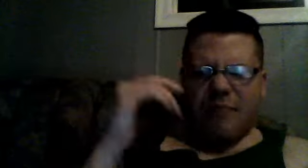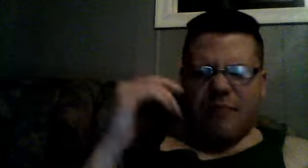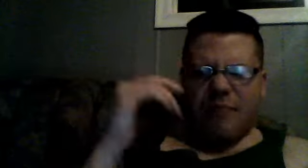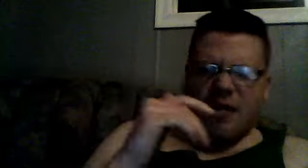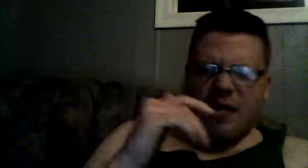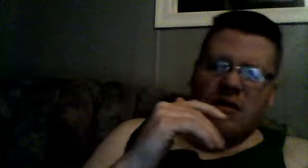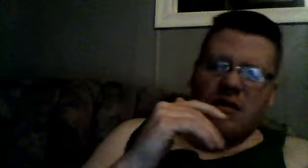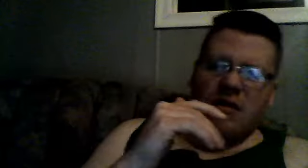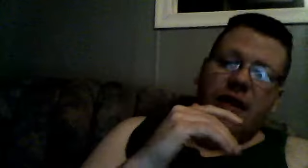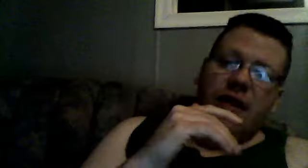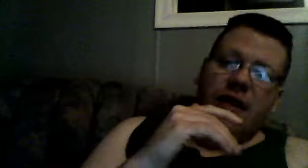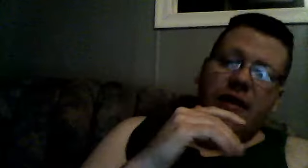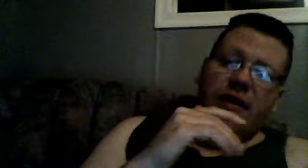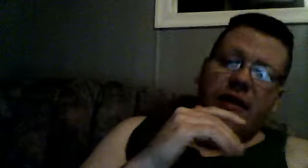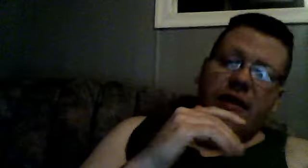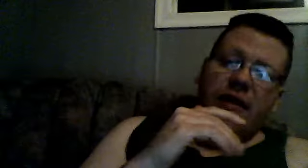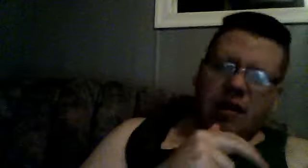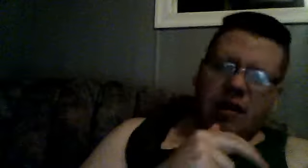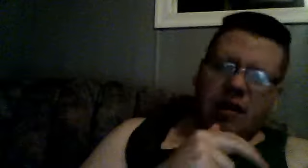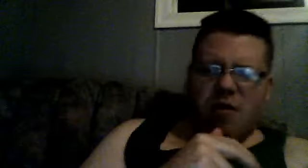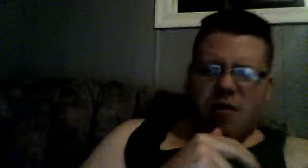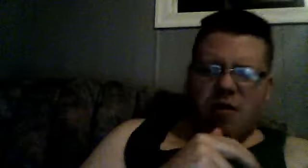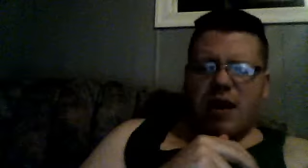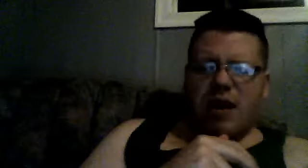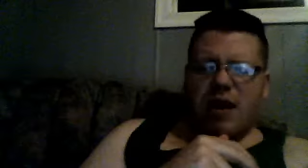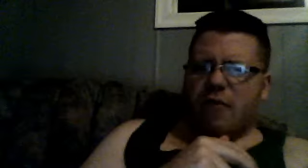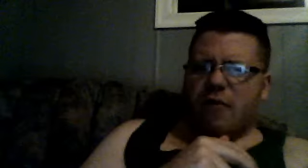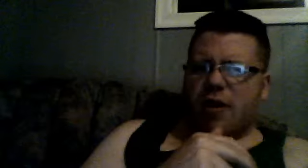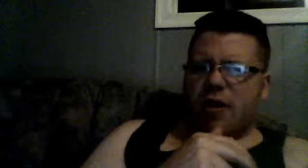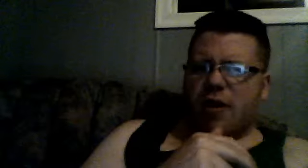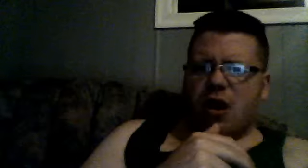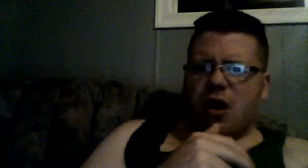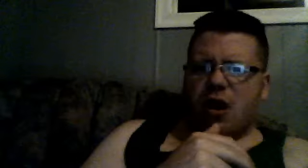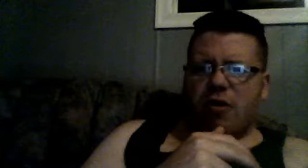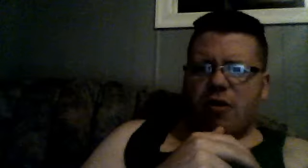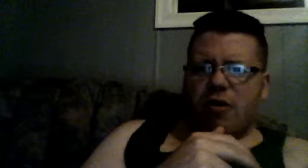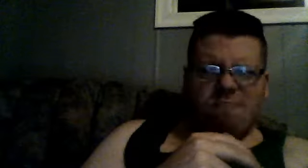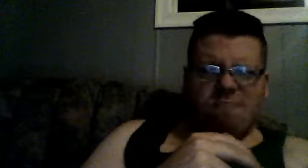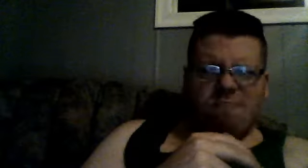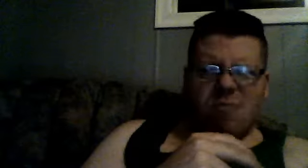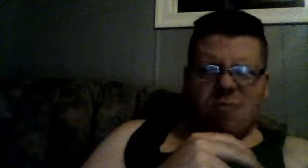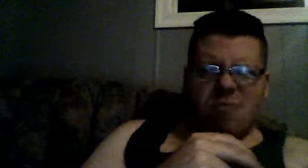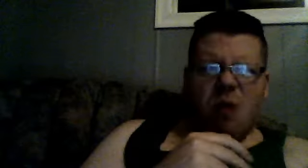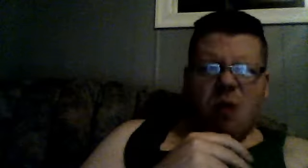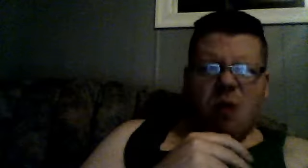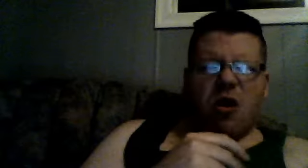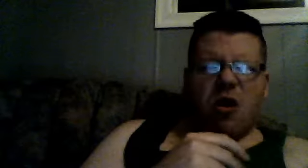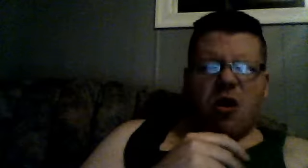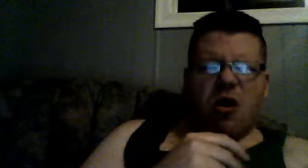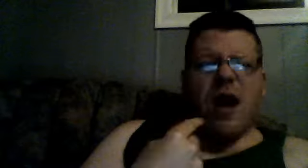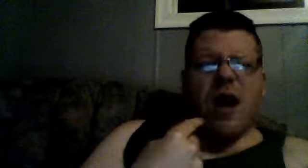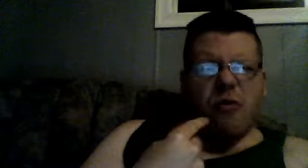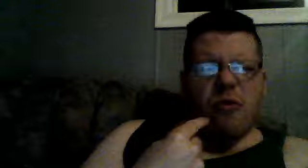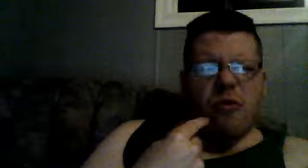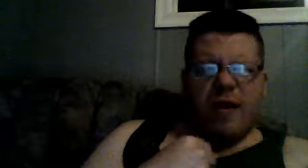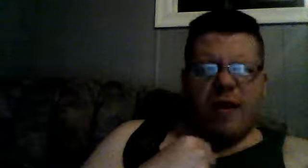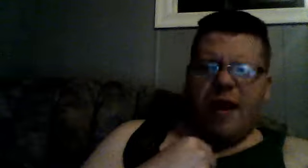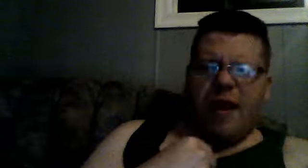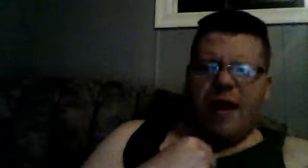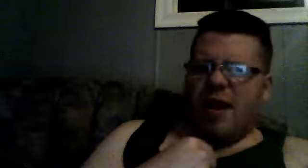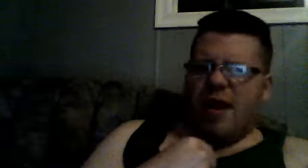and, in his second appearance, he was a freaking car, which, boggled my brain, and,